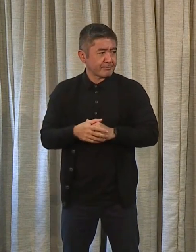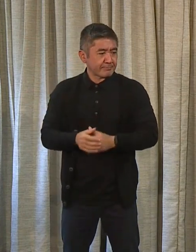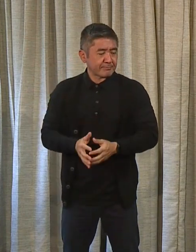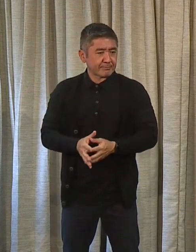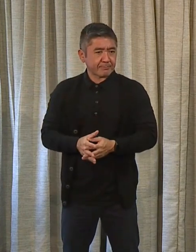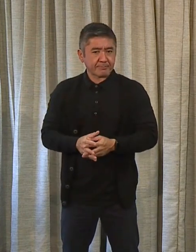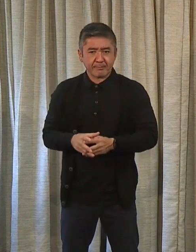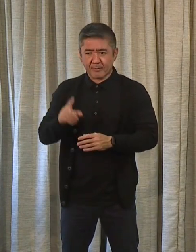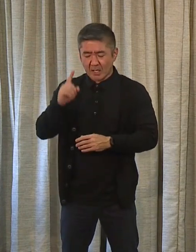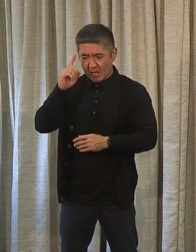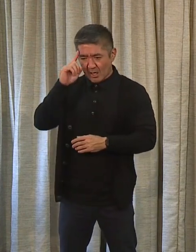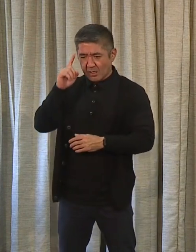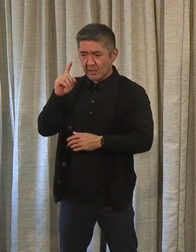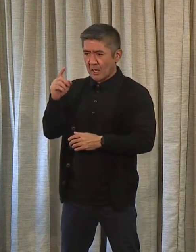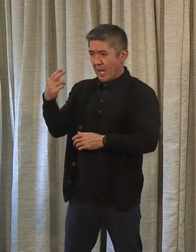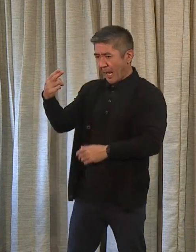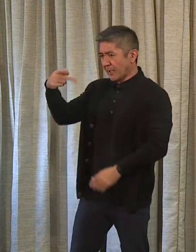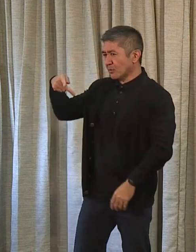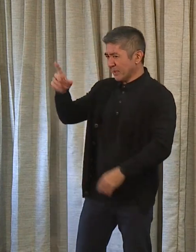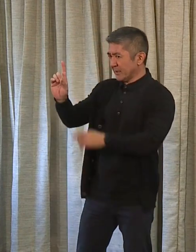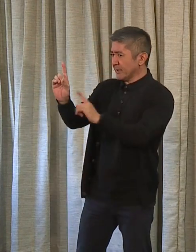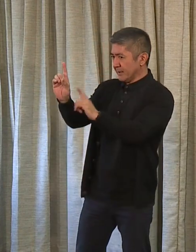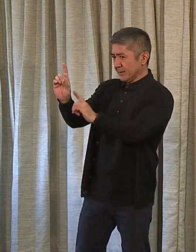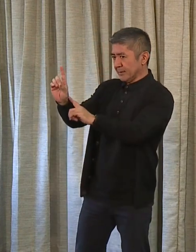I think it's primarily HPD.